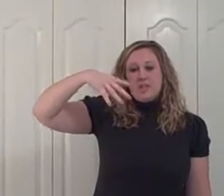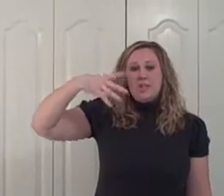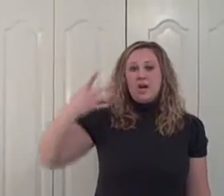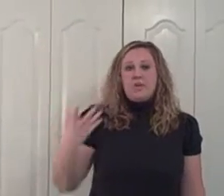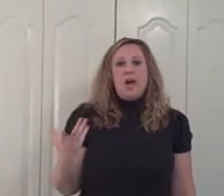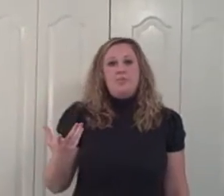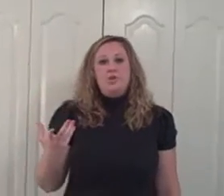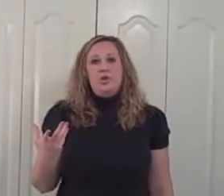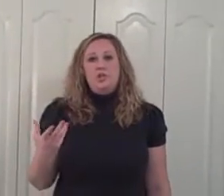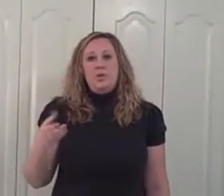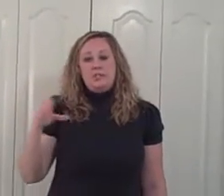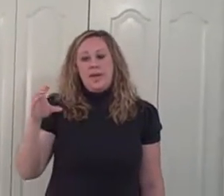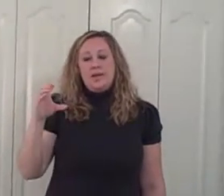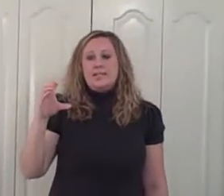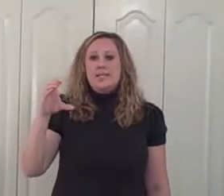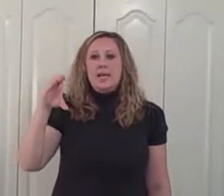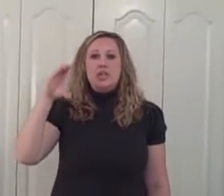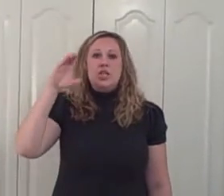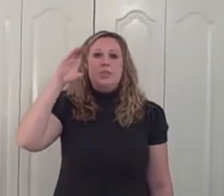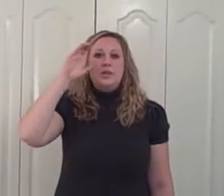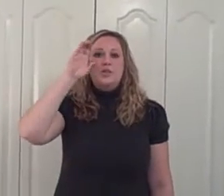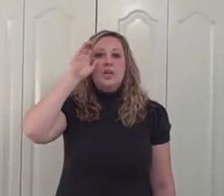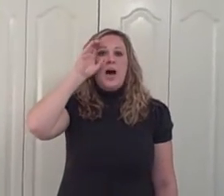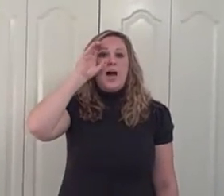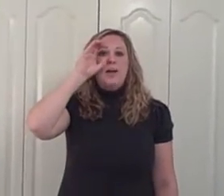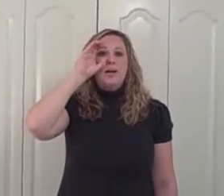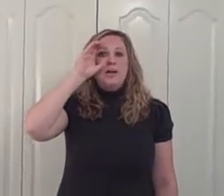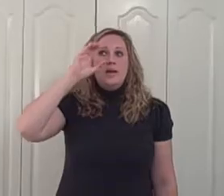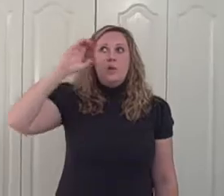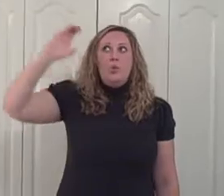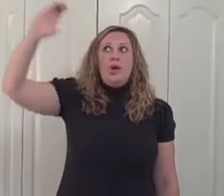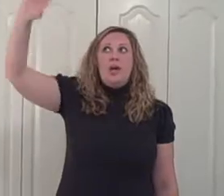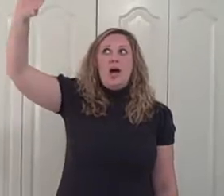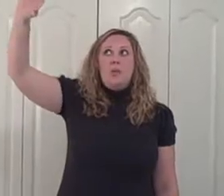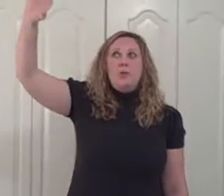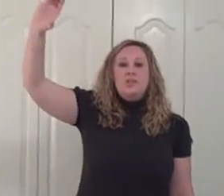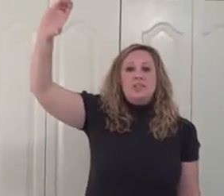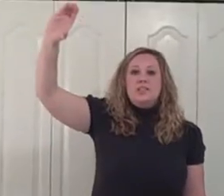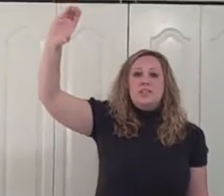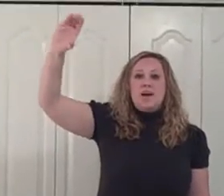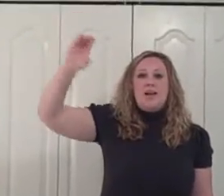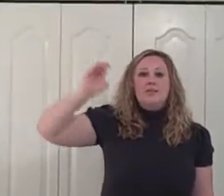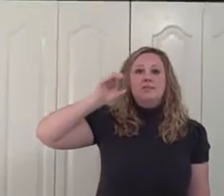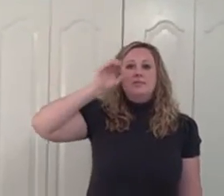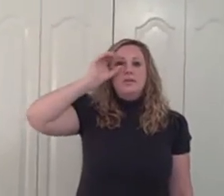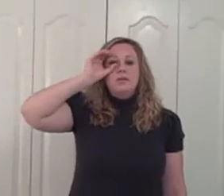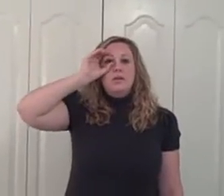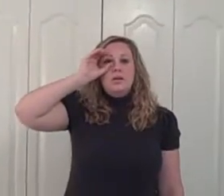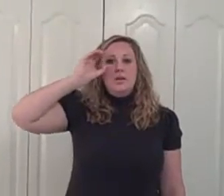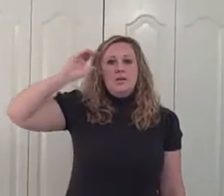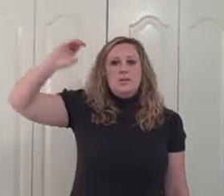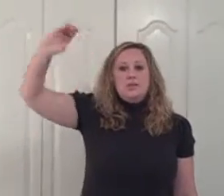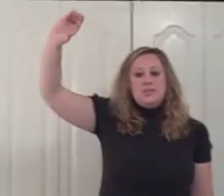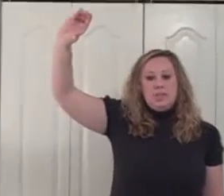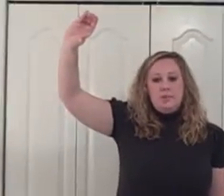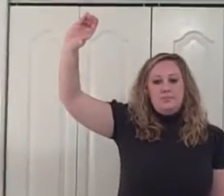The other option you can do is making a C handshape next to your eye and putting it up into the sky. Sun.